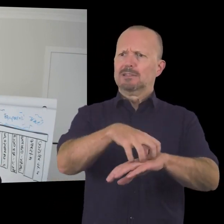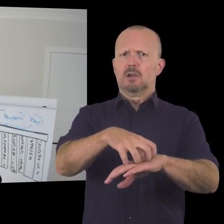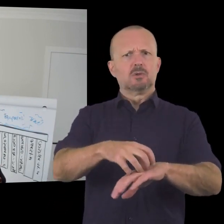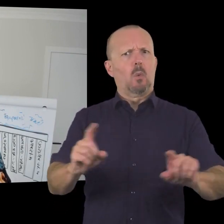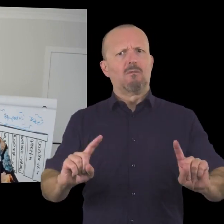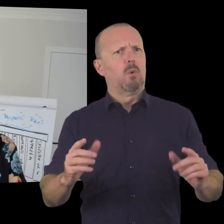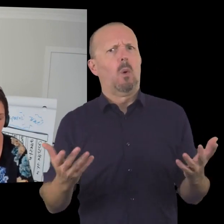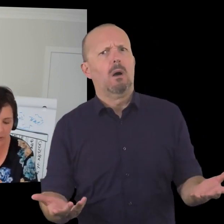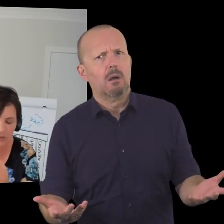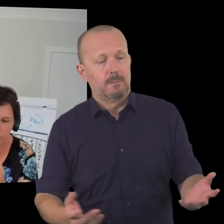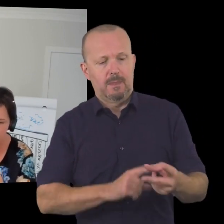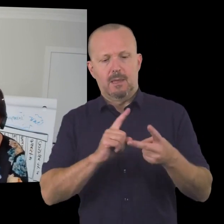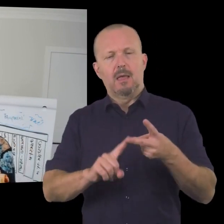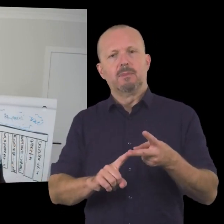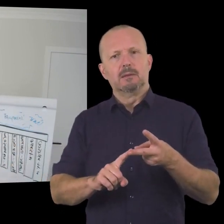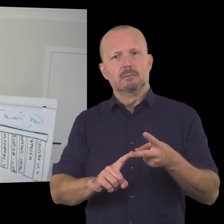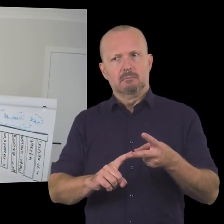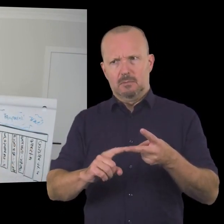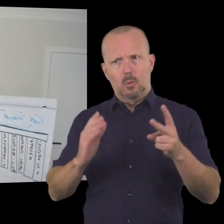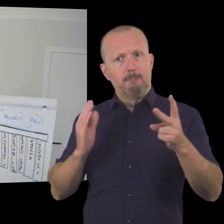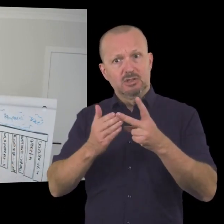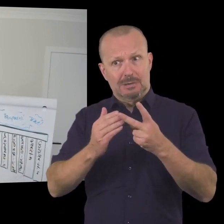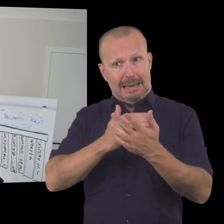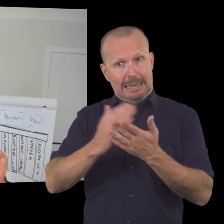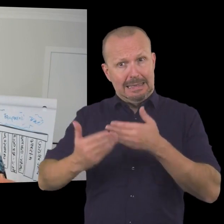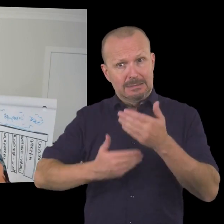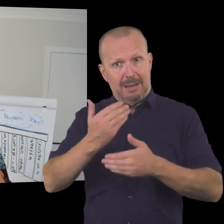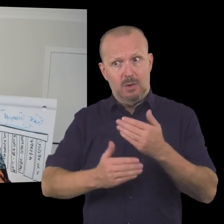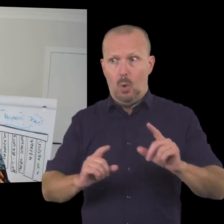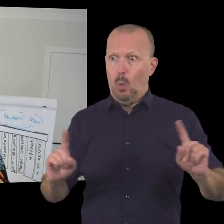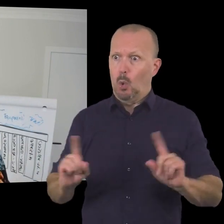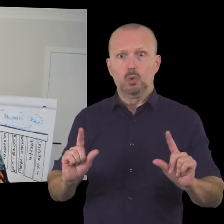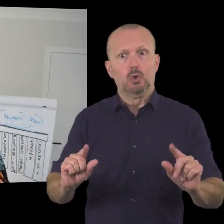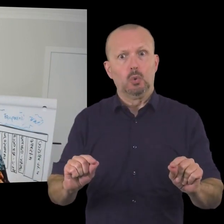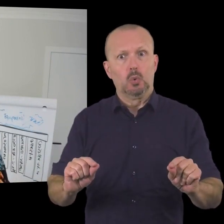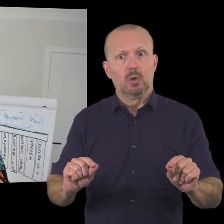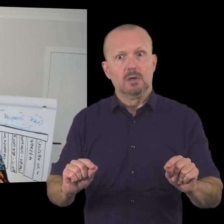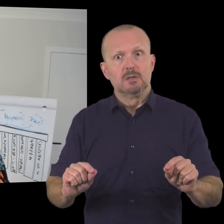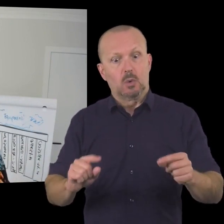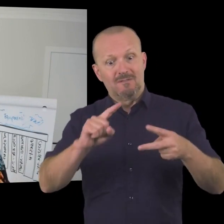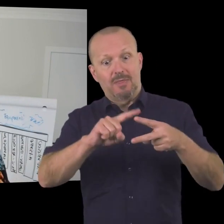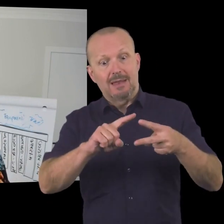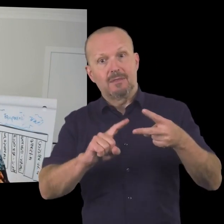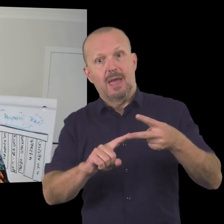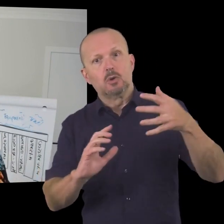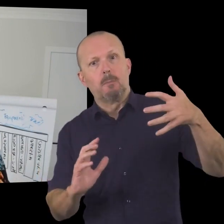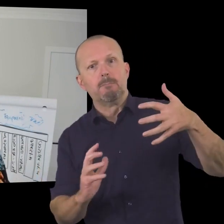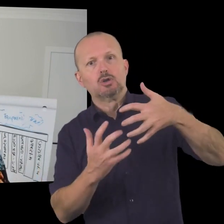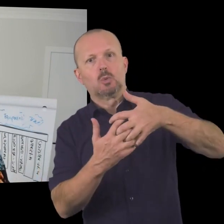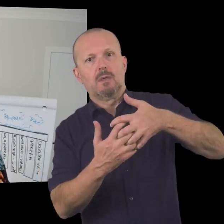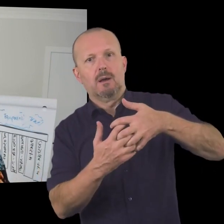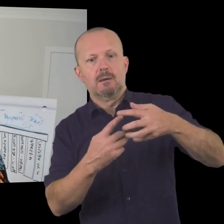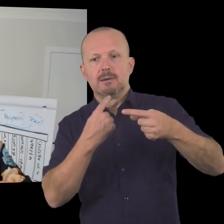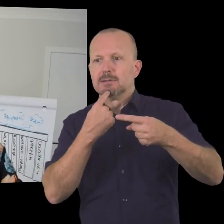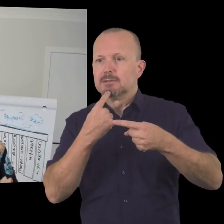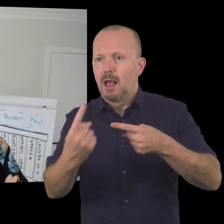community you support does your mission articulate what you do and when you put them together is that now a really nice way that you can respectfully